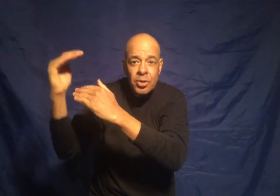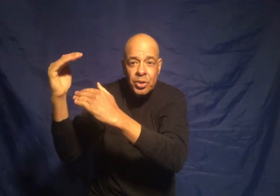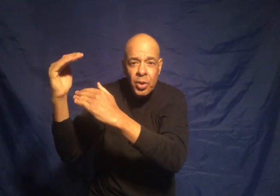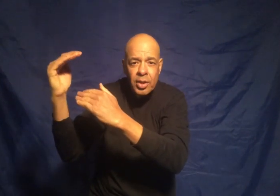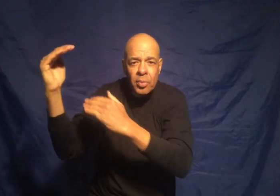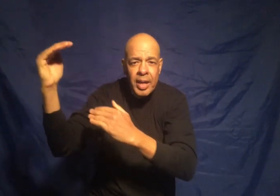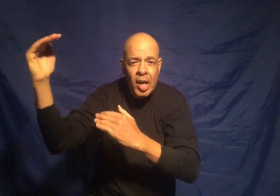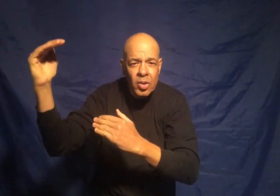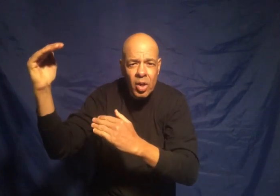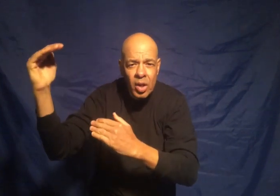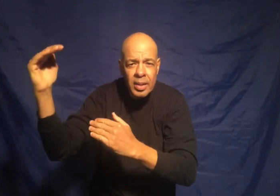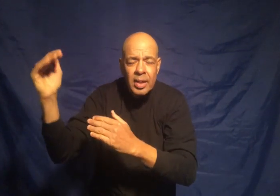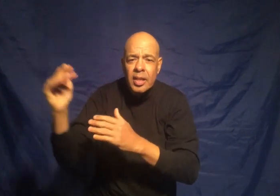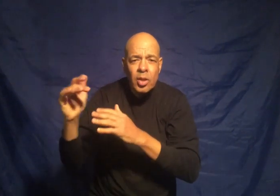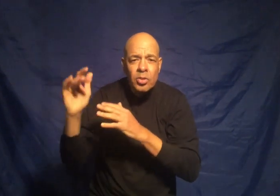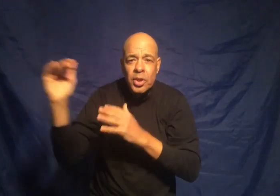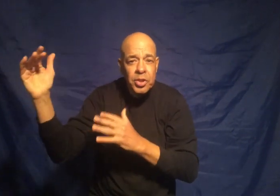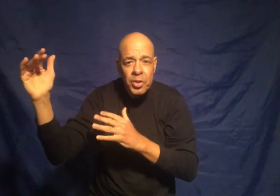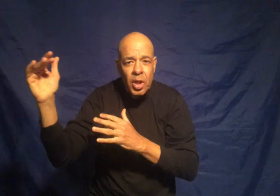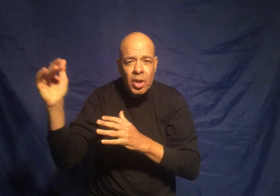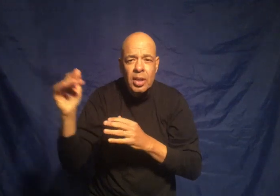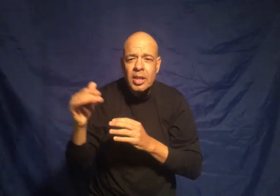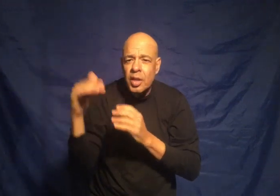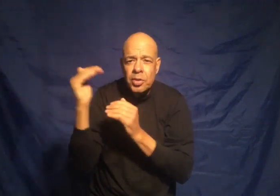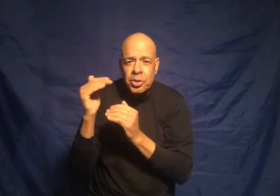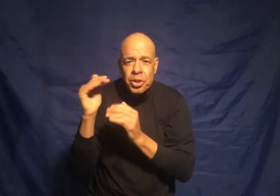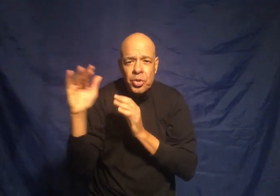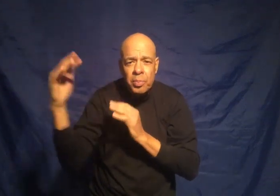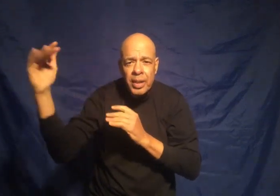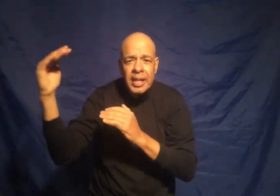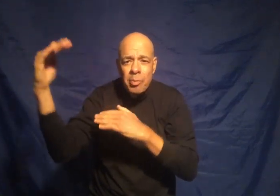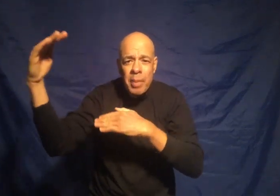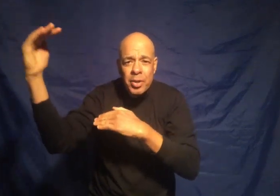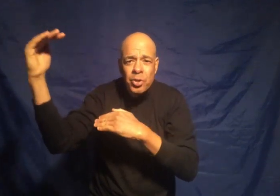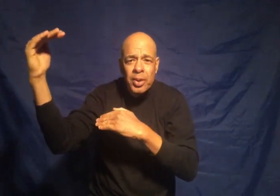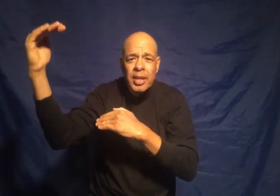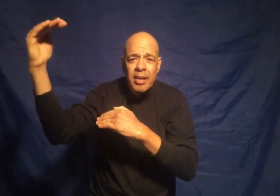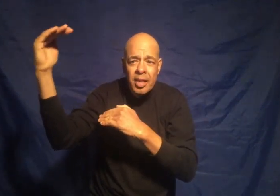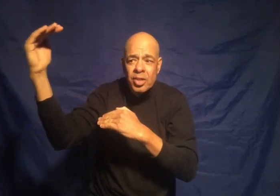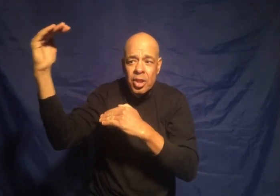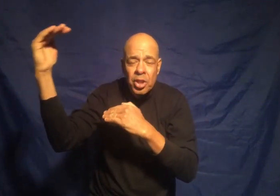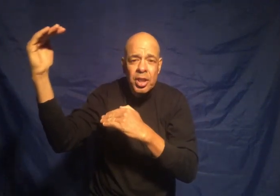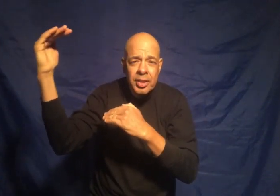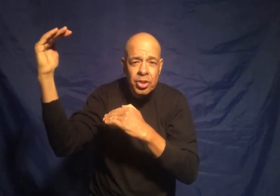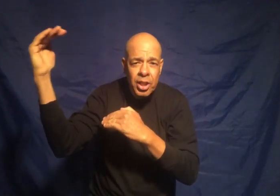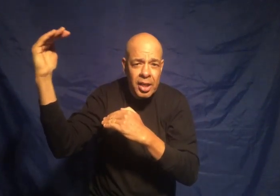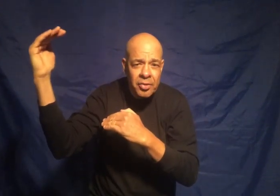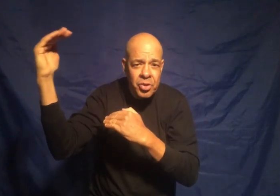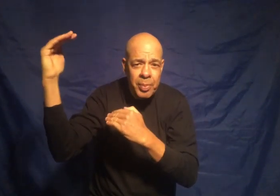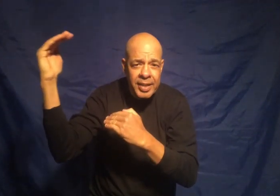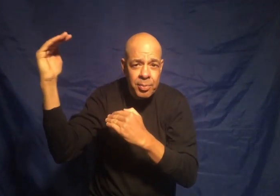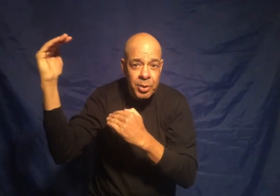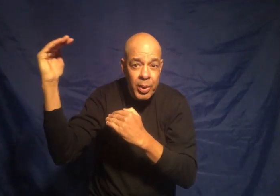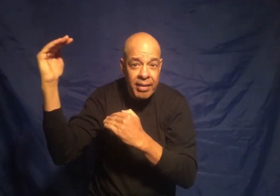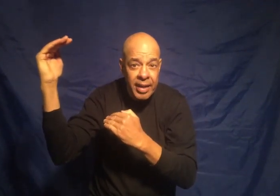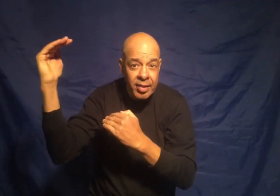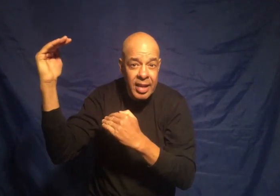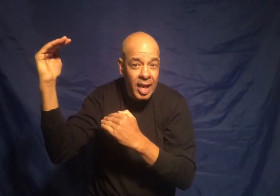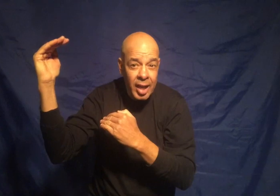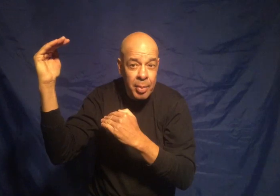short no matter how long don't do it too long don't do it too short but make sure there's a good chunk of space in between there like about